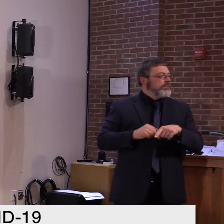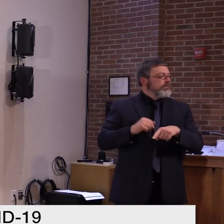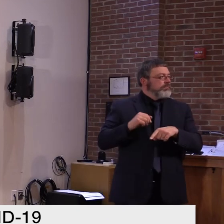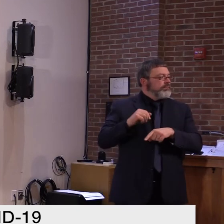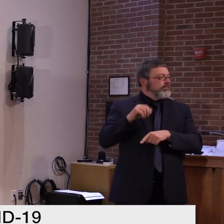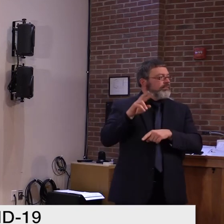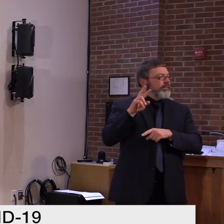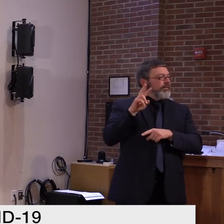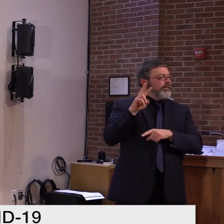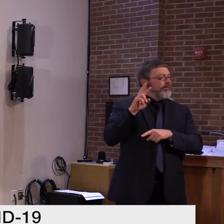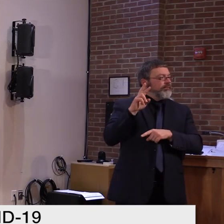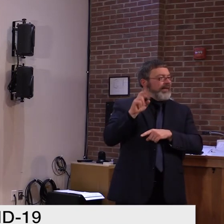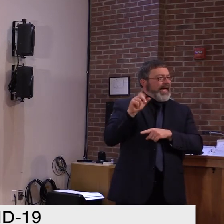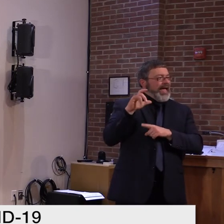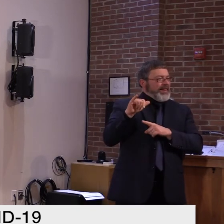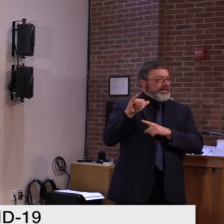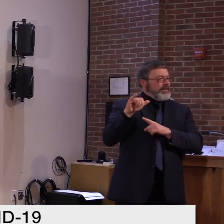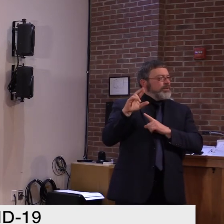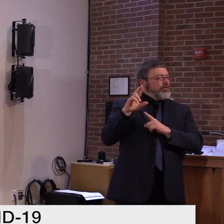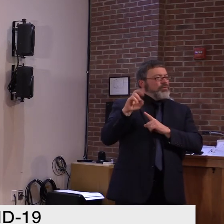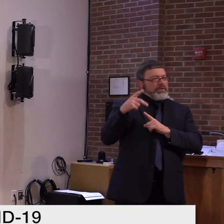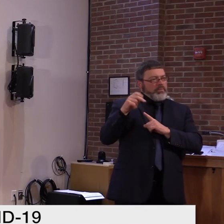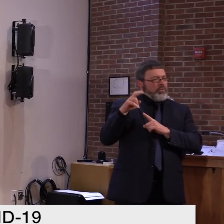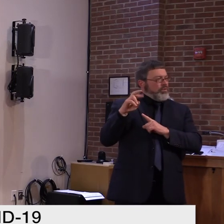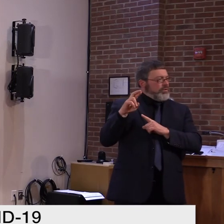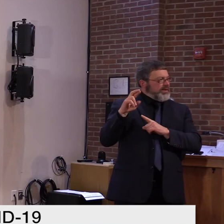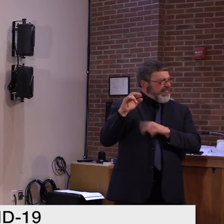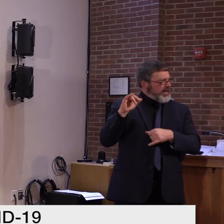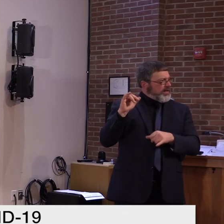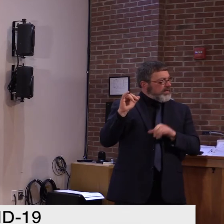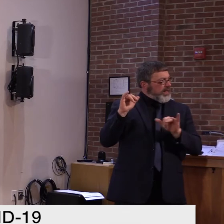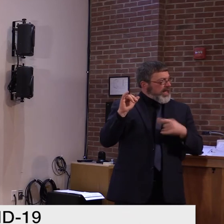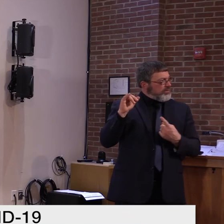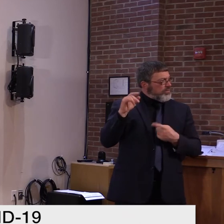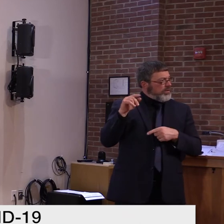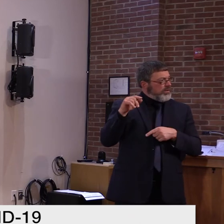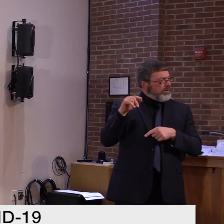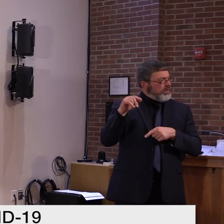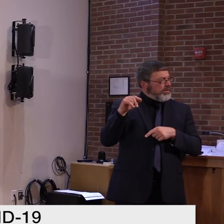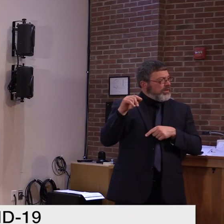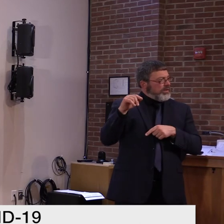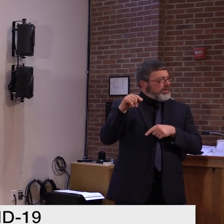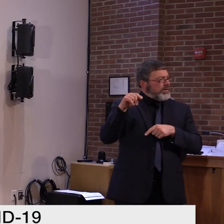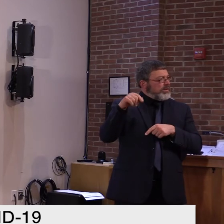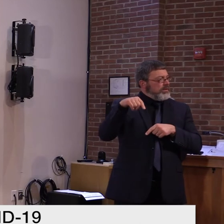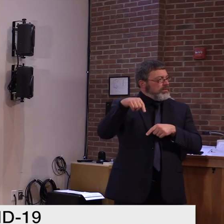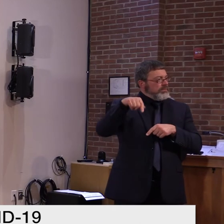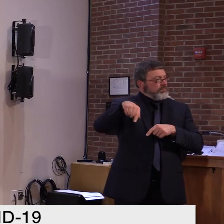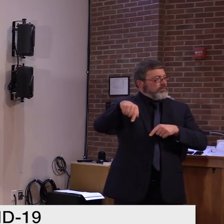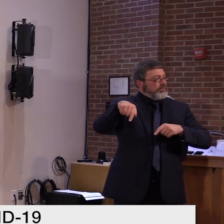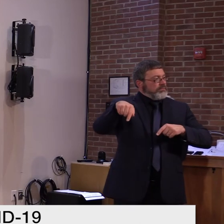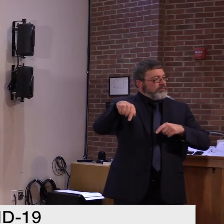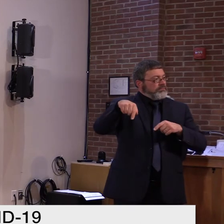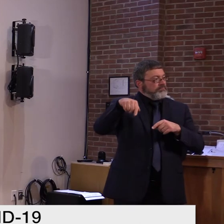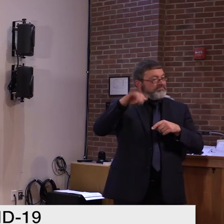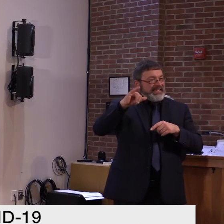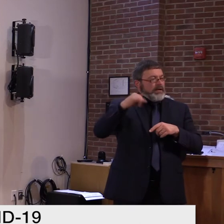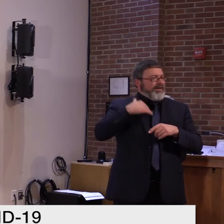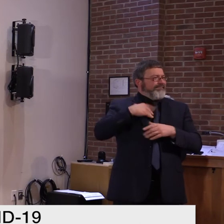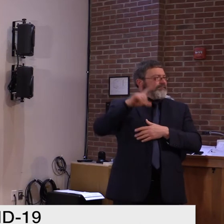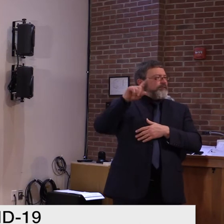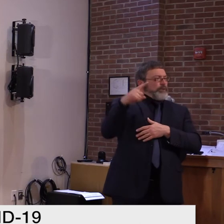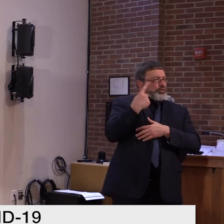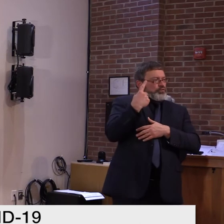Hi, Governor. My first question is related to contact tracing and the fact that many people aren't